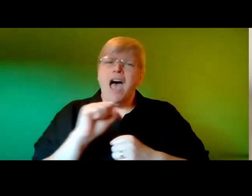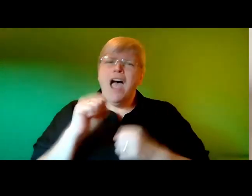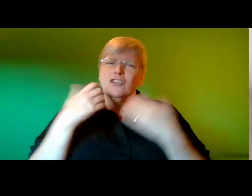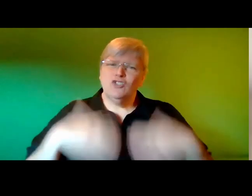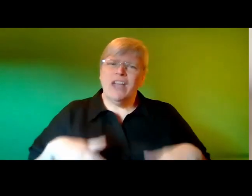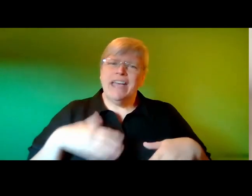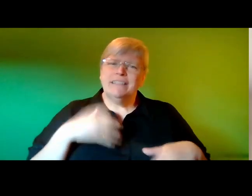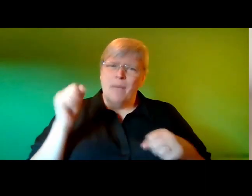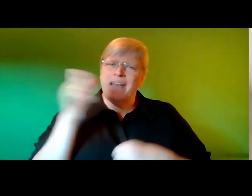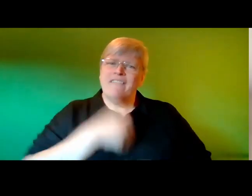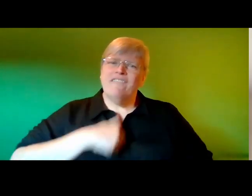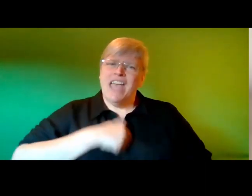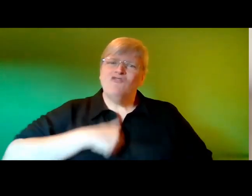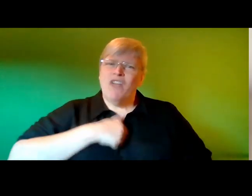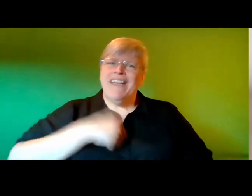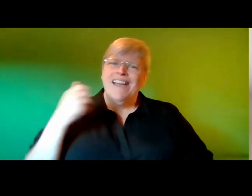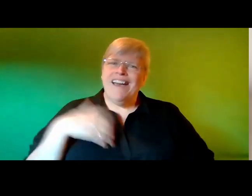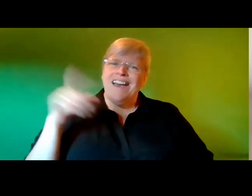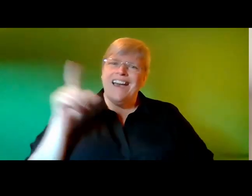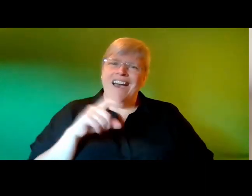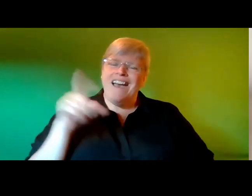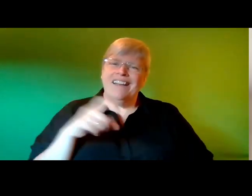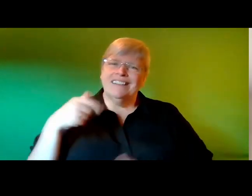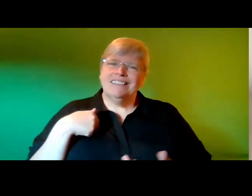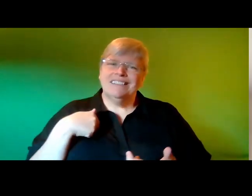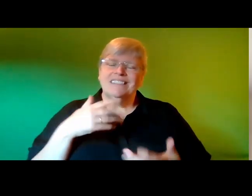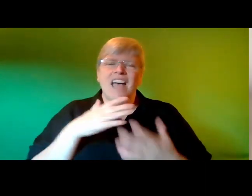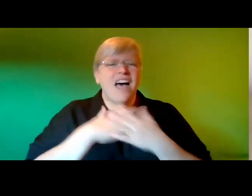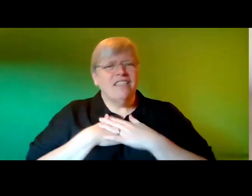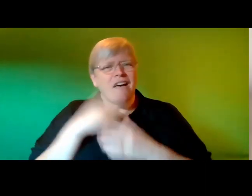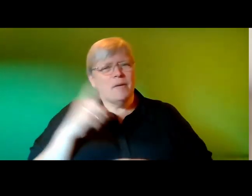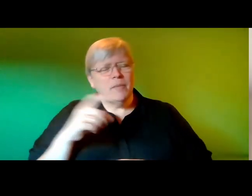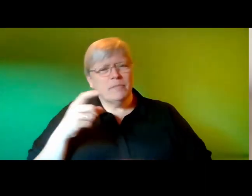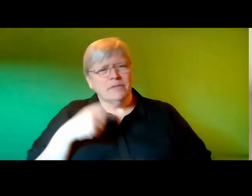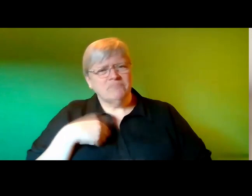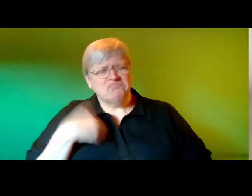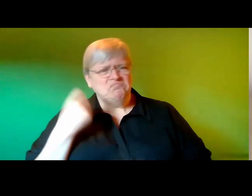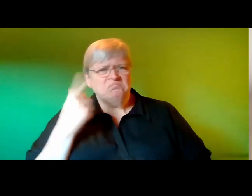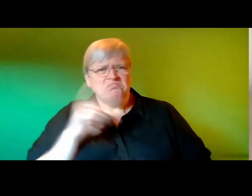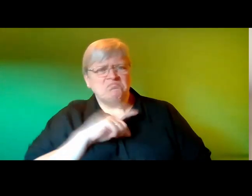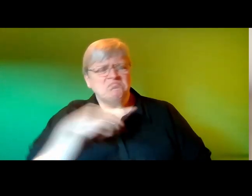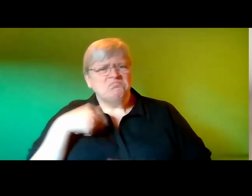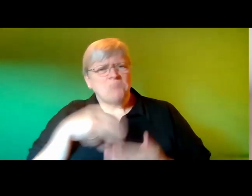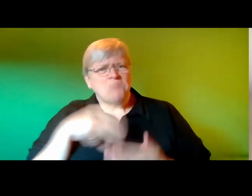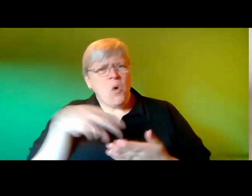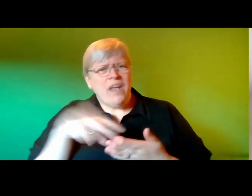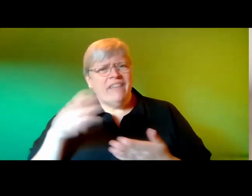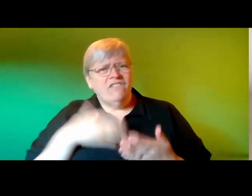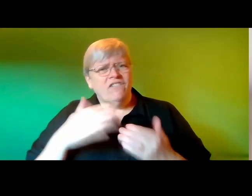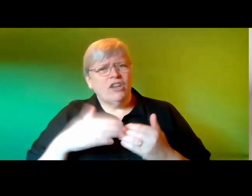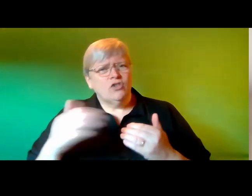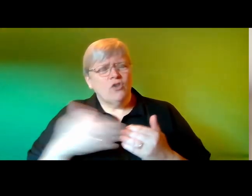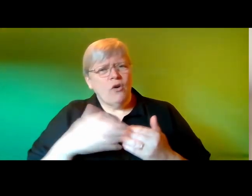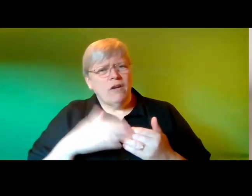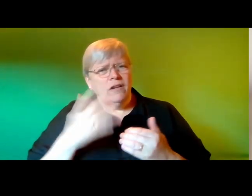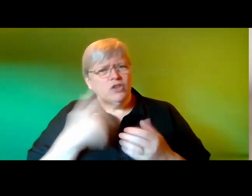even though i love wearing purple i can't understand why she's wearing that and walking to the front door isn't she